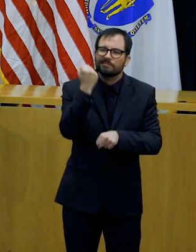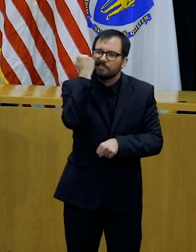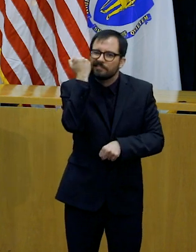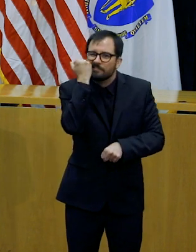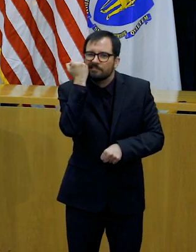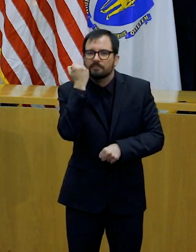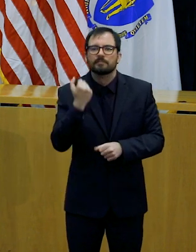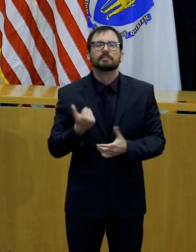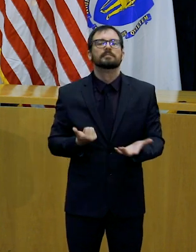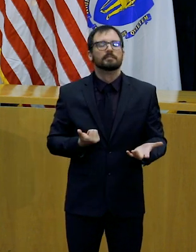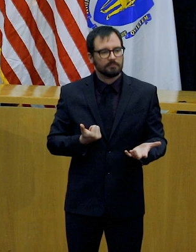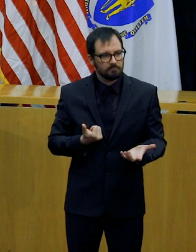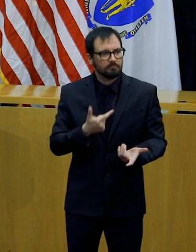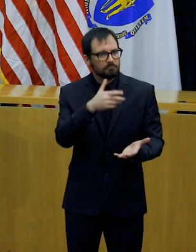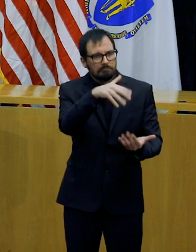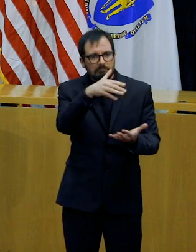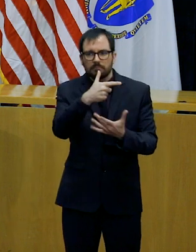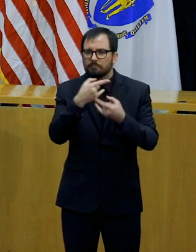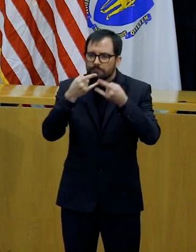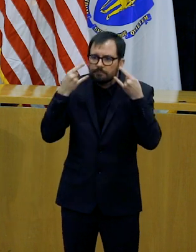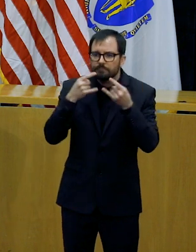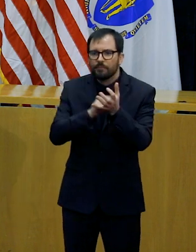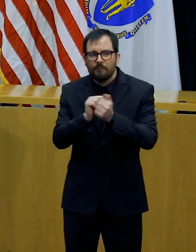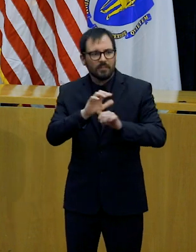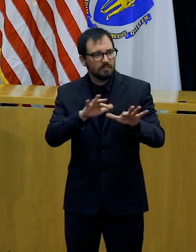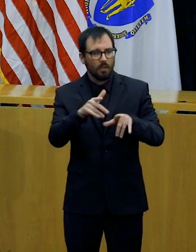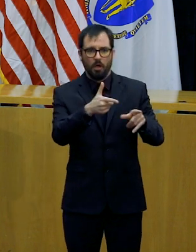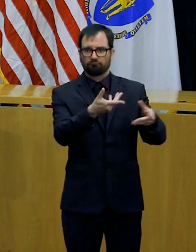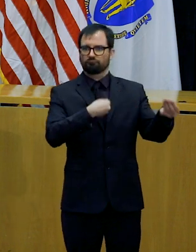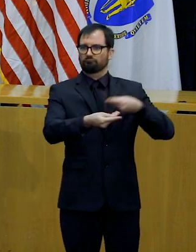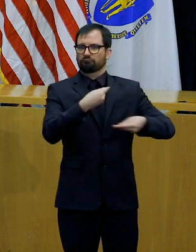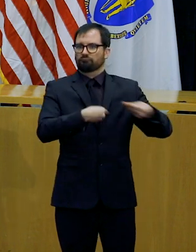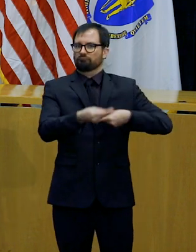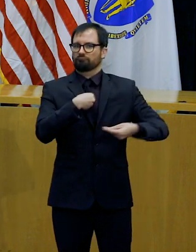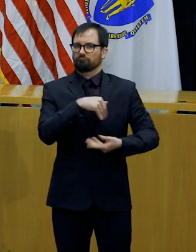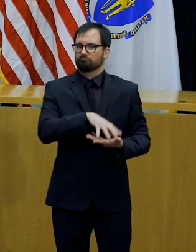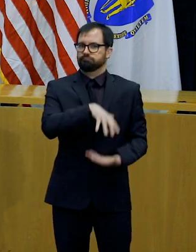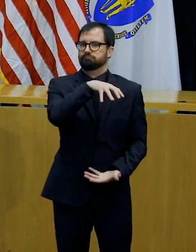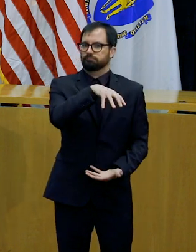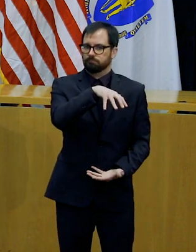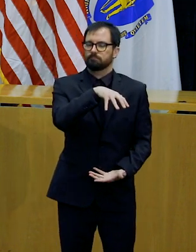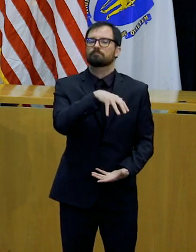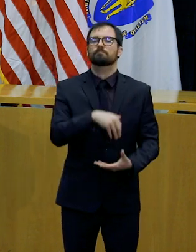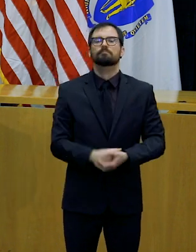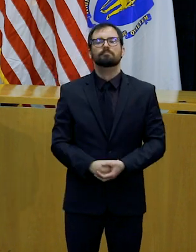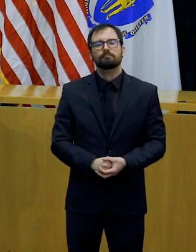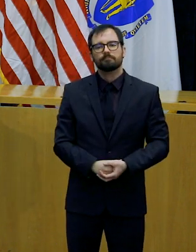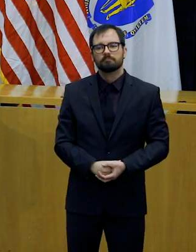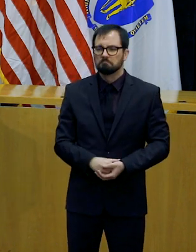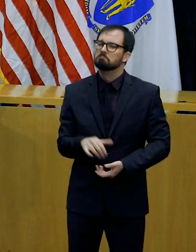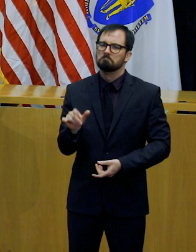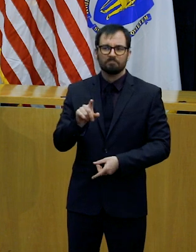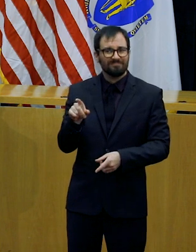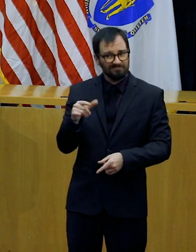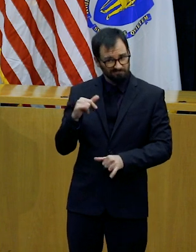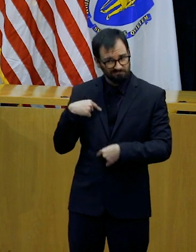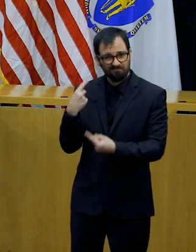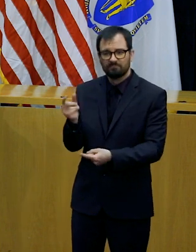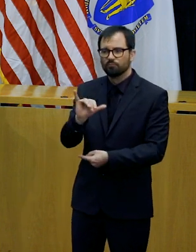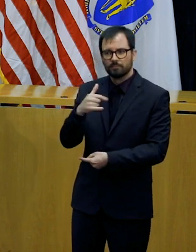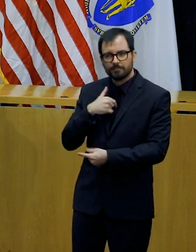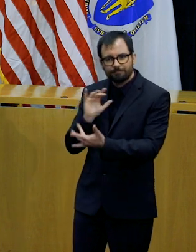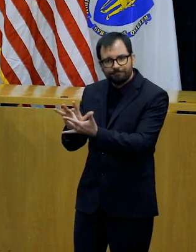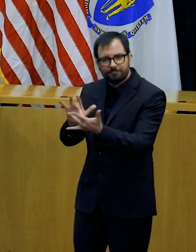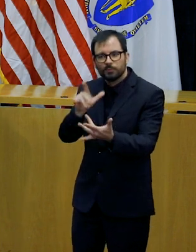Similar outreach for PPE donations has gone out to the construction industry and to vocational school communities. These